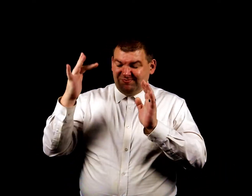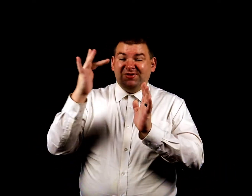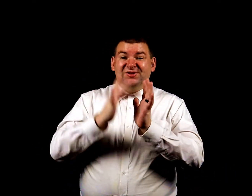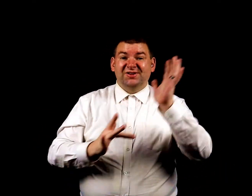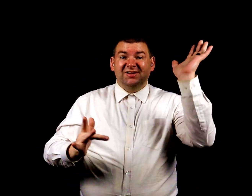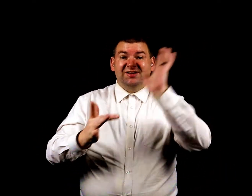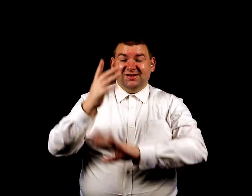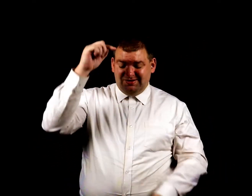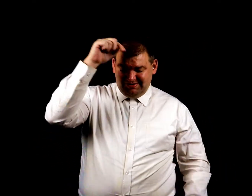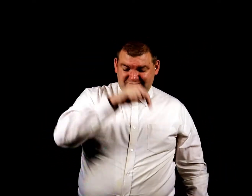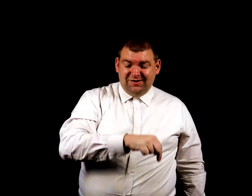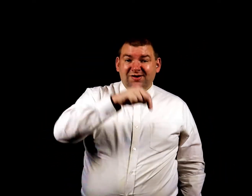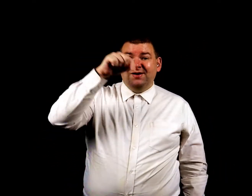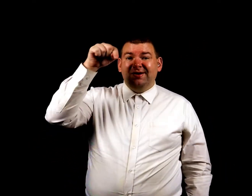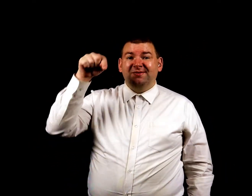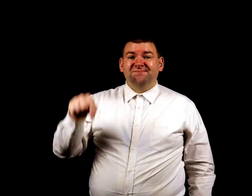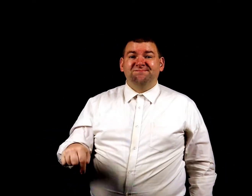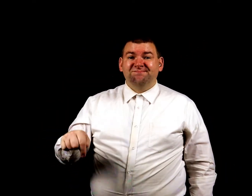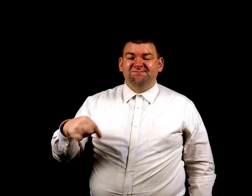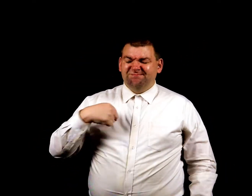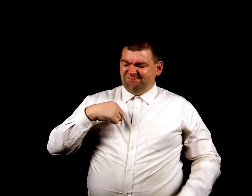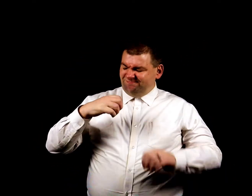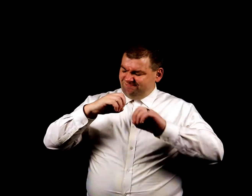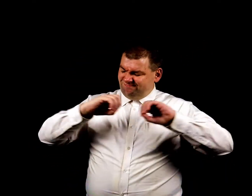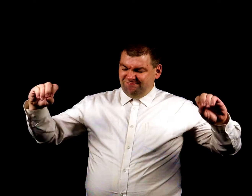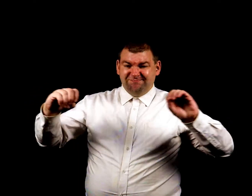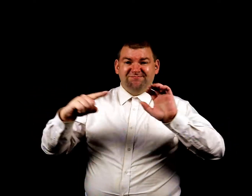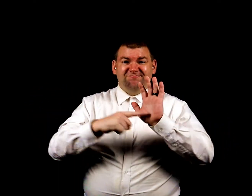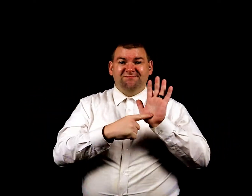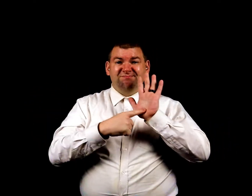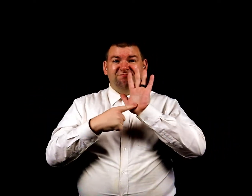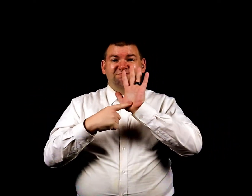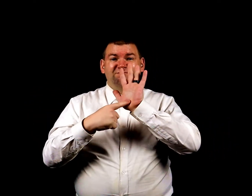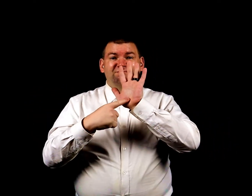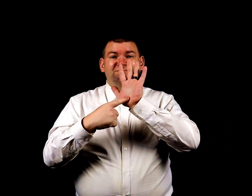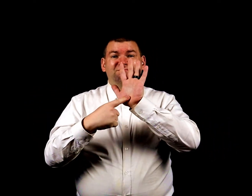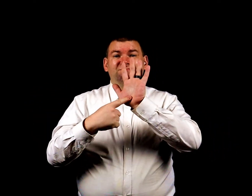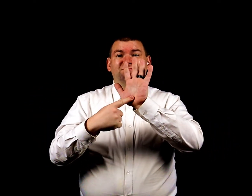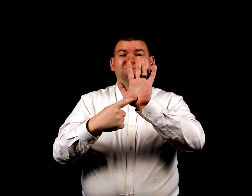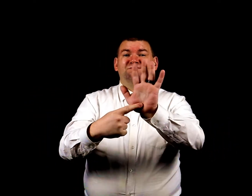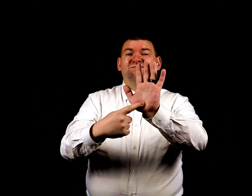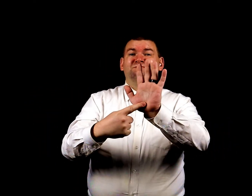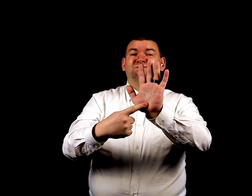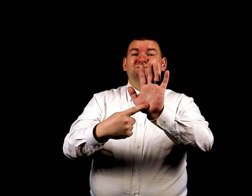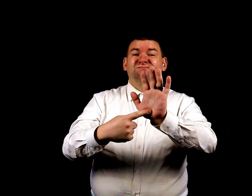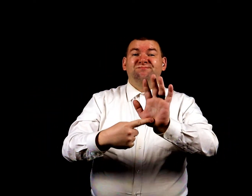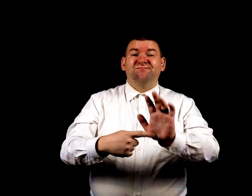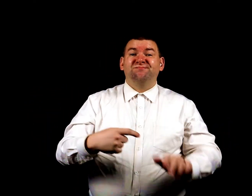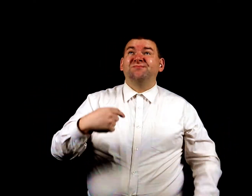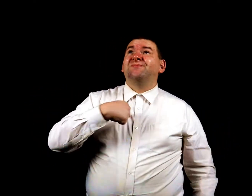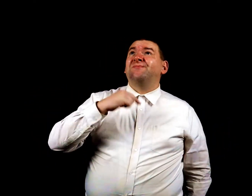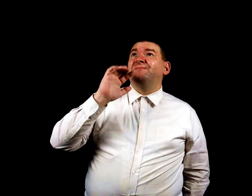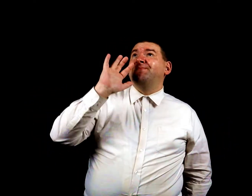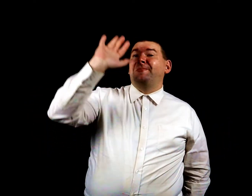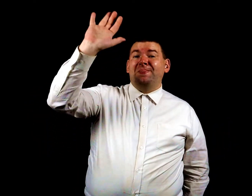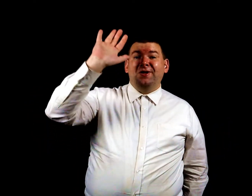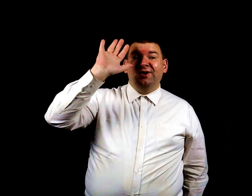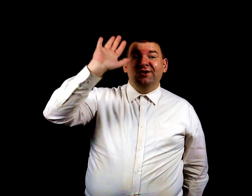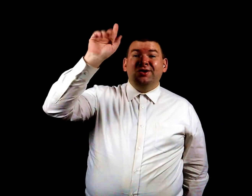feet on the rock And I've got nothing to prove I am yours I